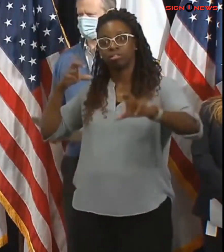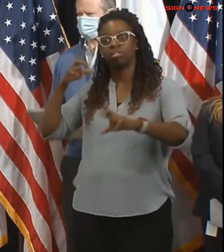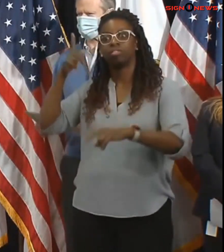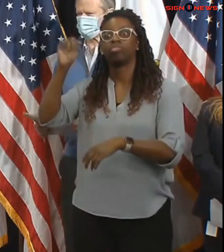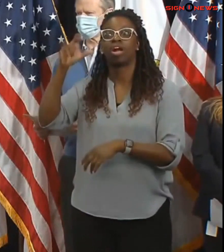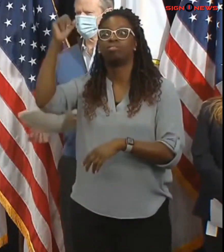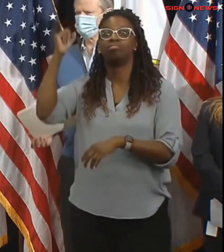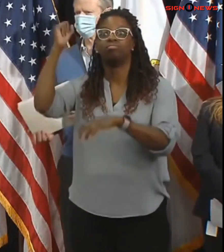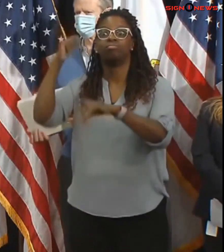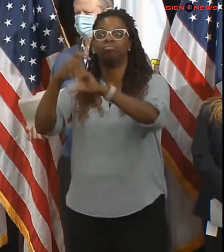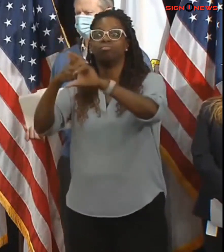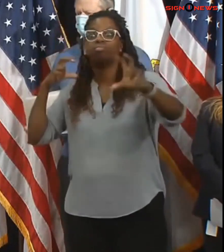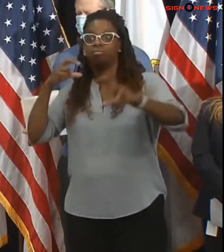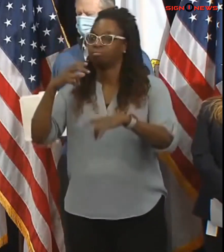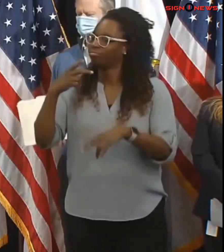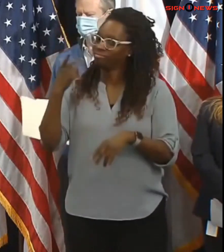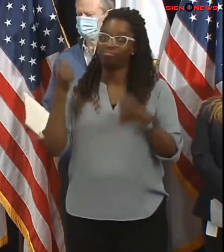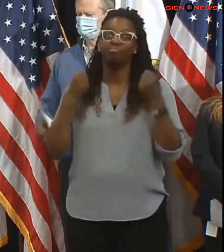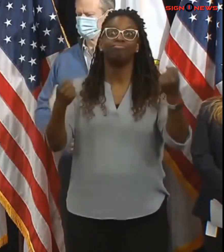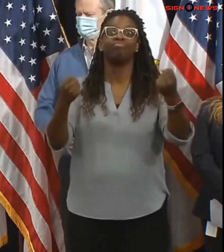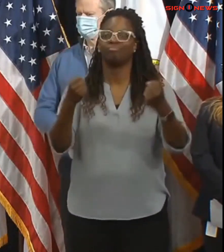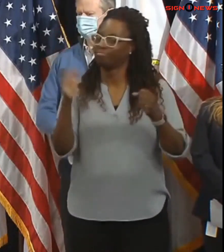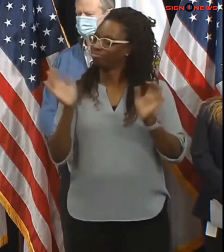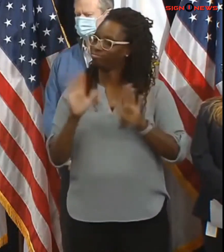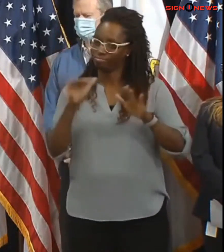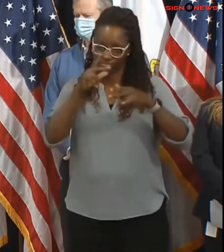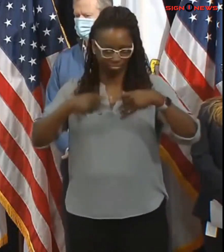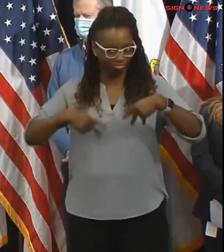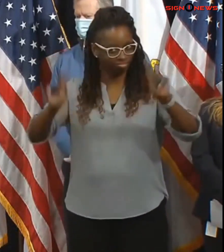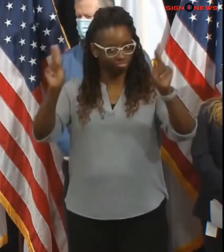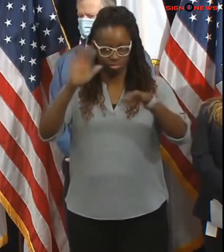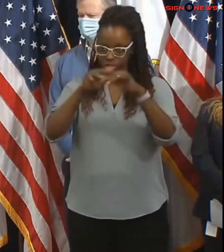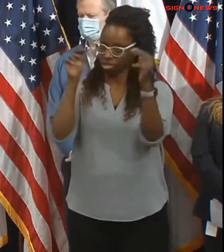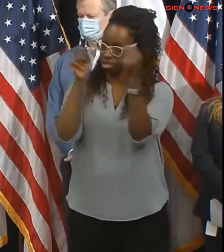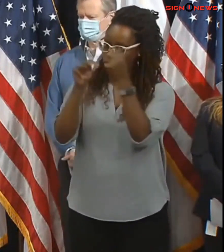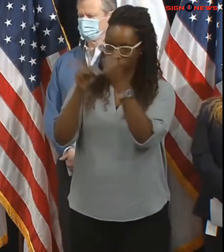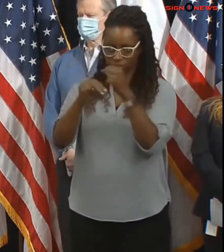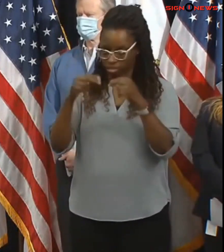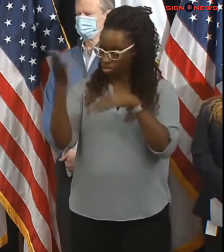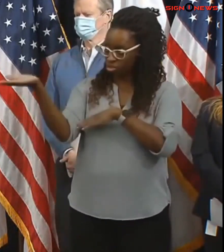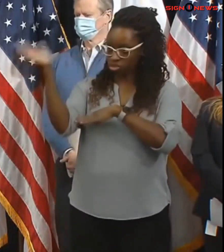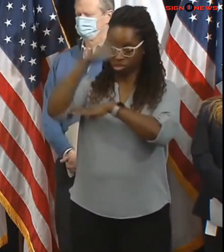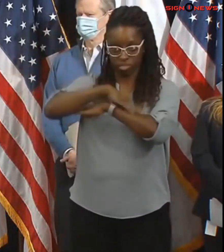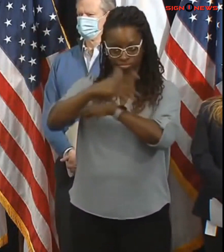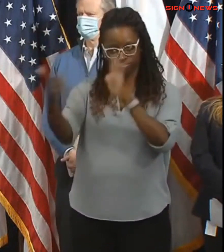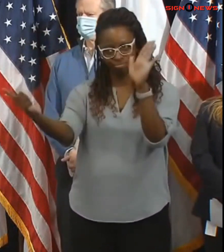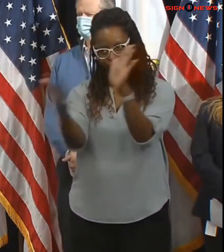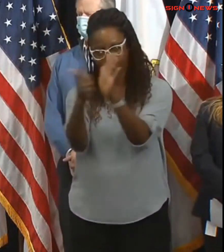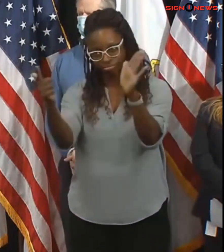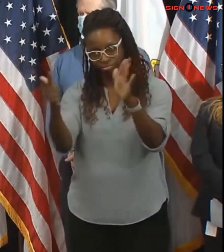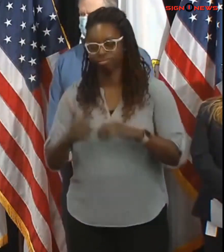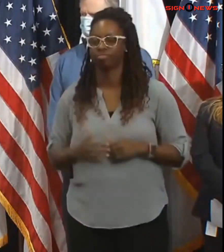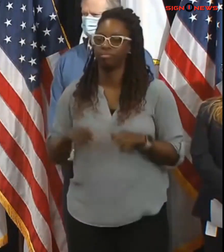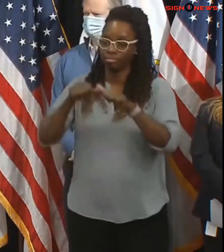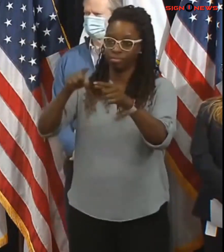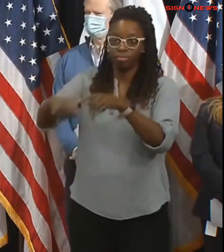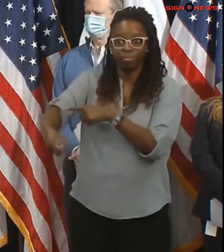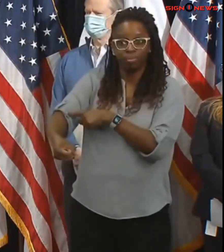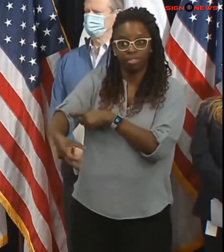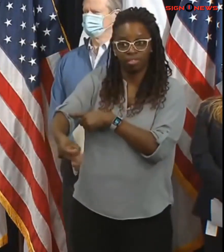6 a.m and continuing through midnight adjacent states have indicated similar measures and massdot